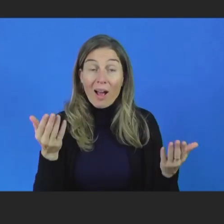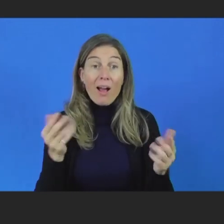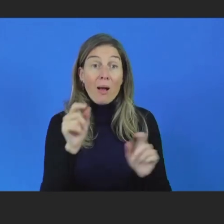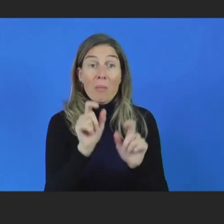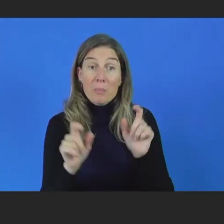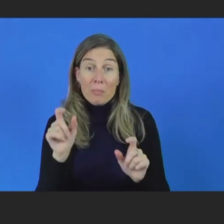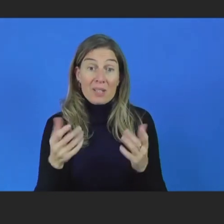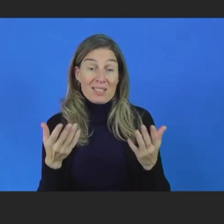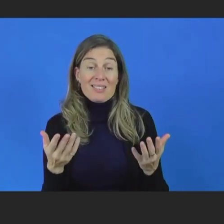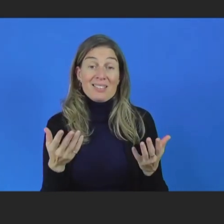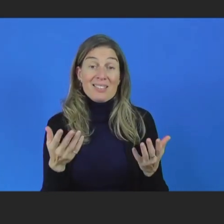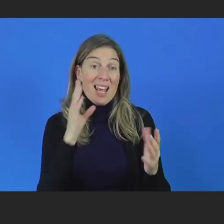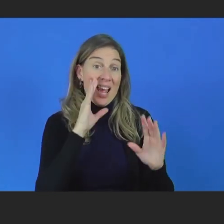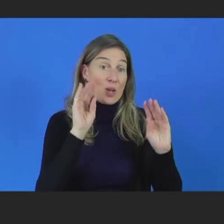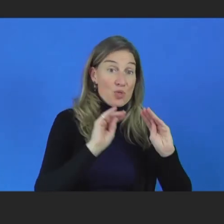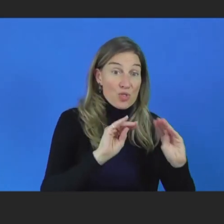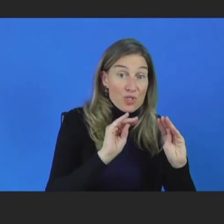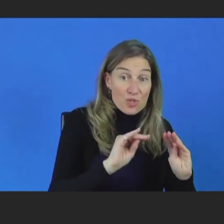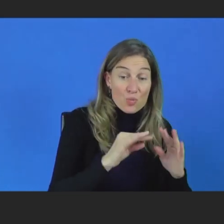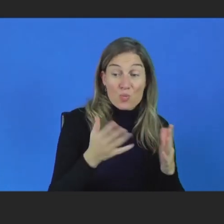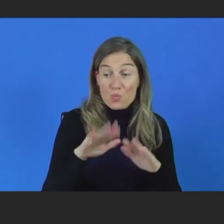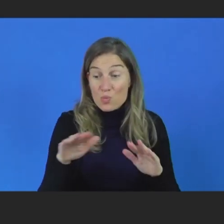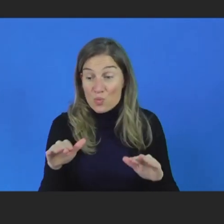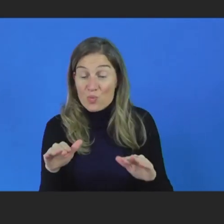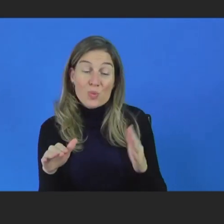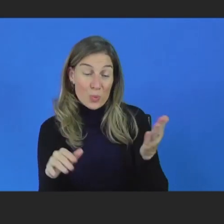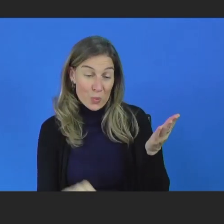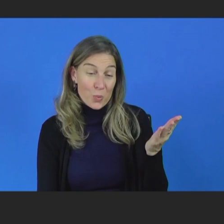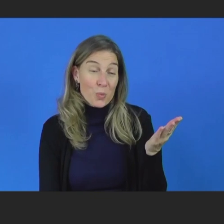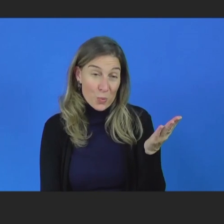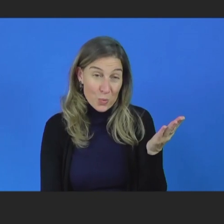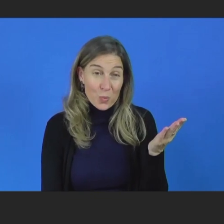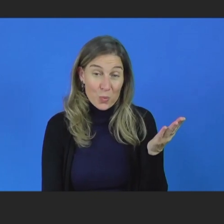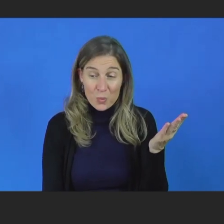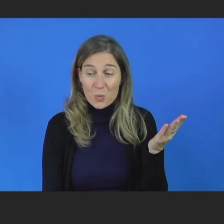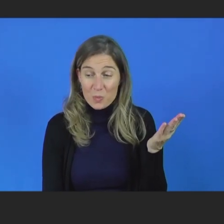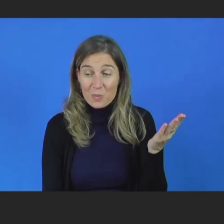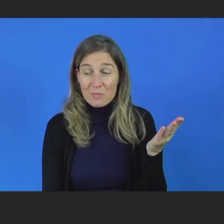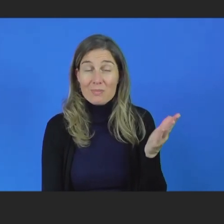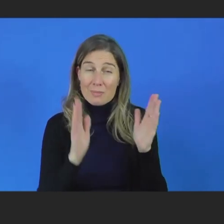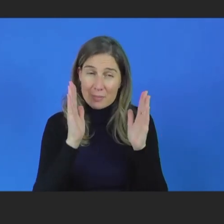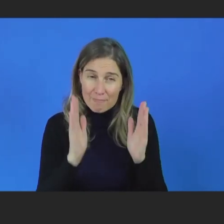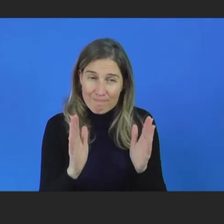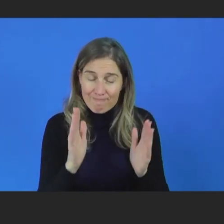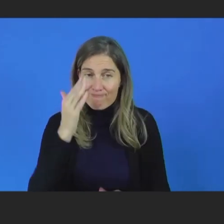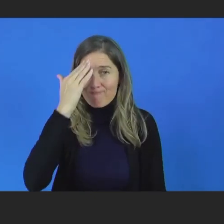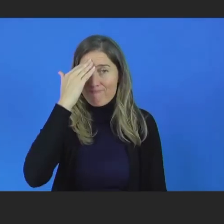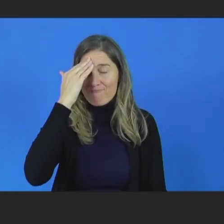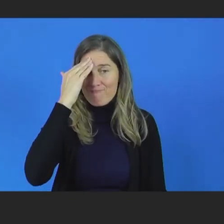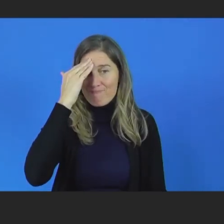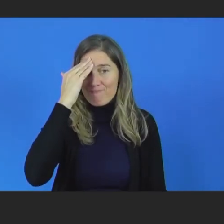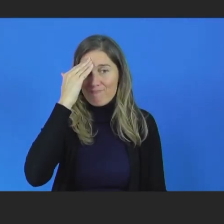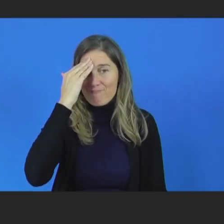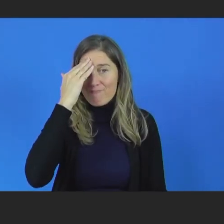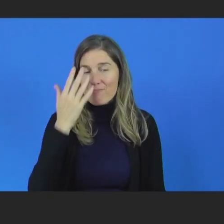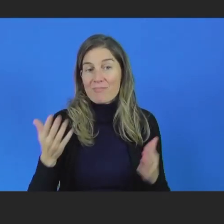children. So, and just to take up the other point, yes, we have to be always aware that people will use